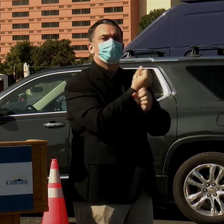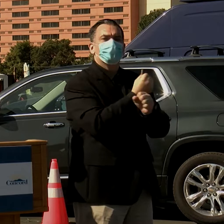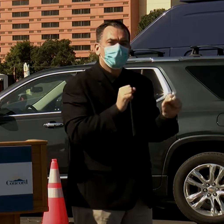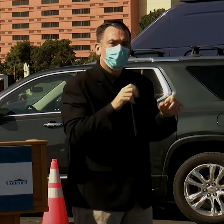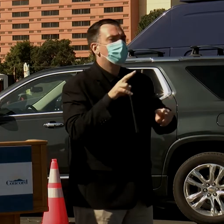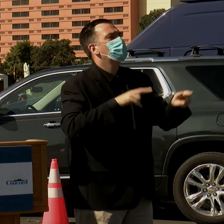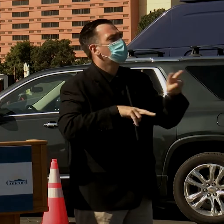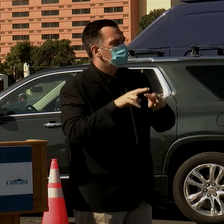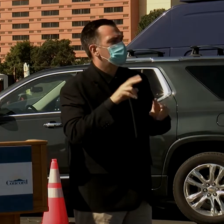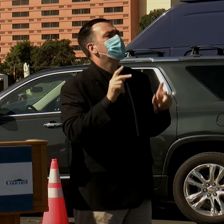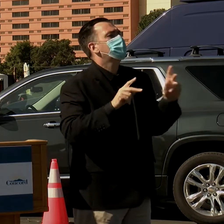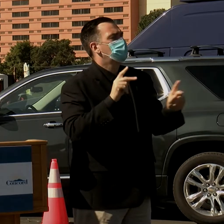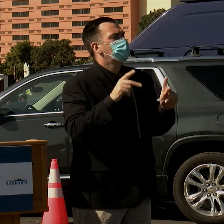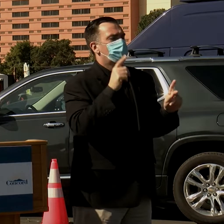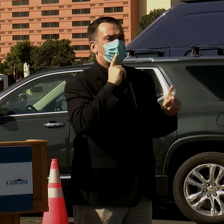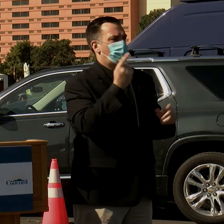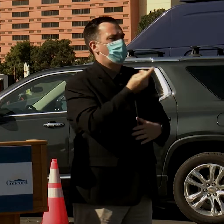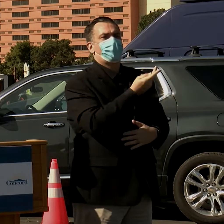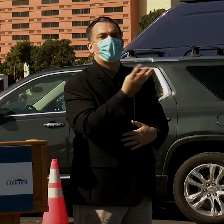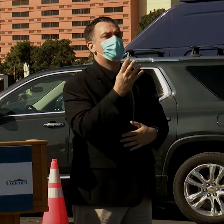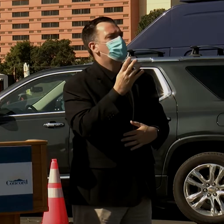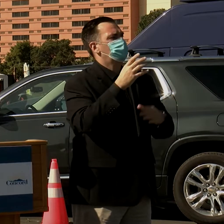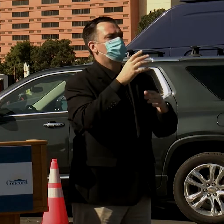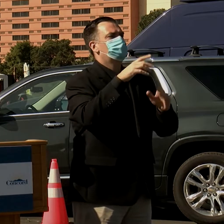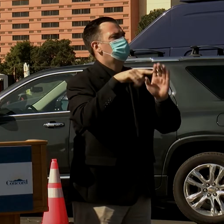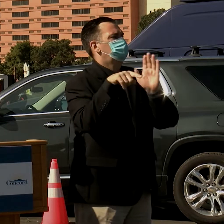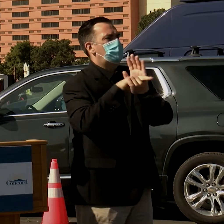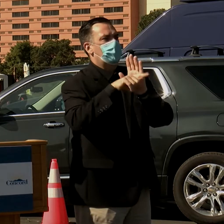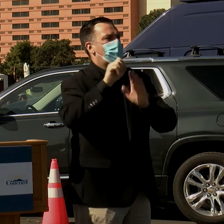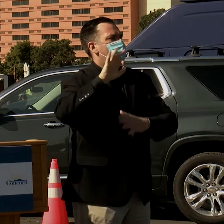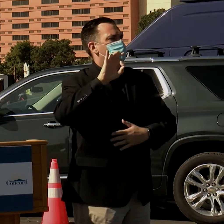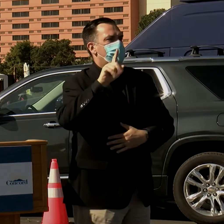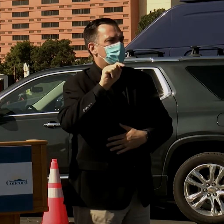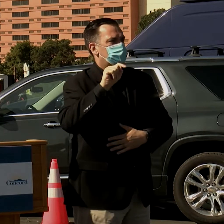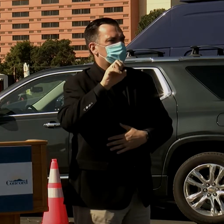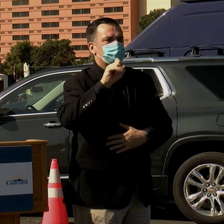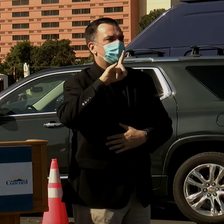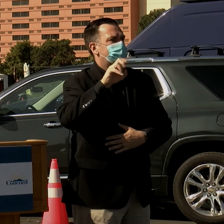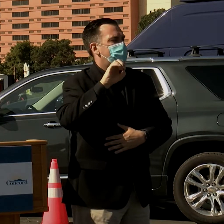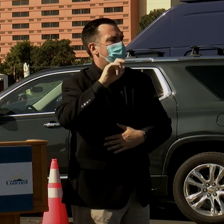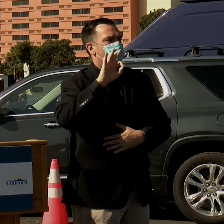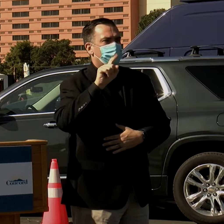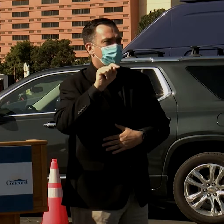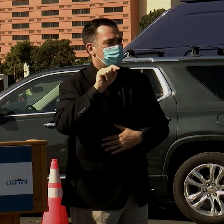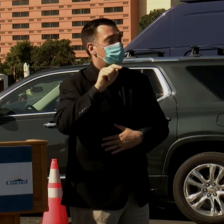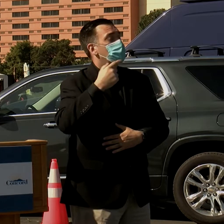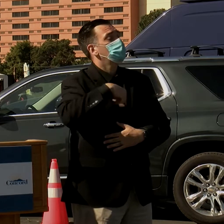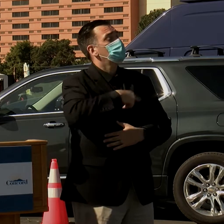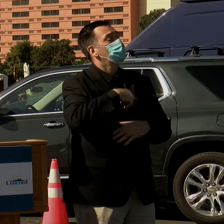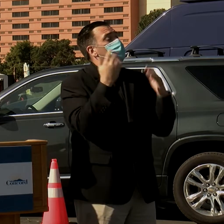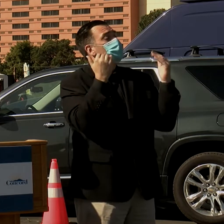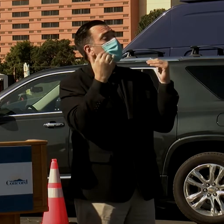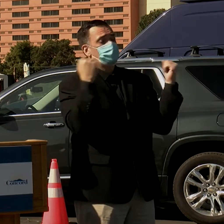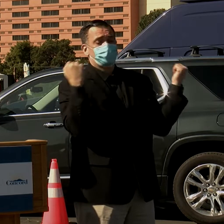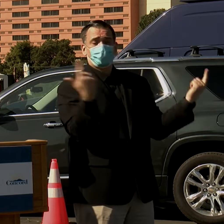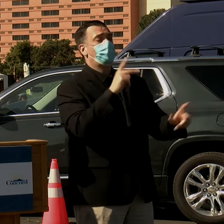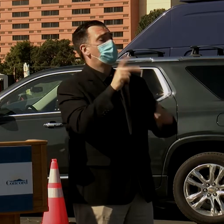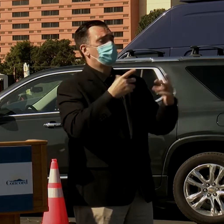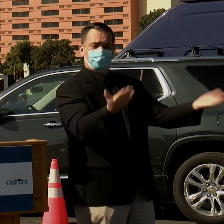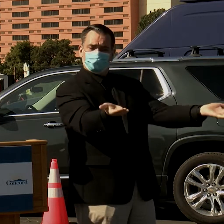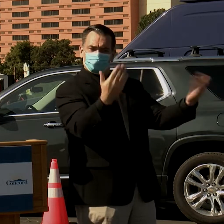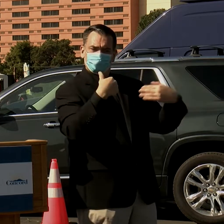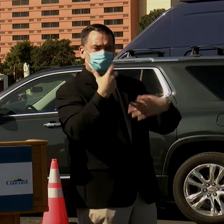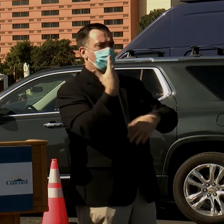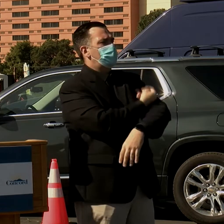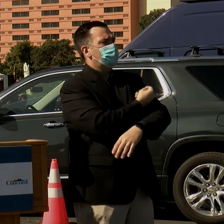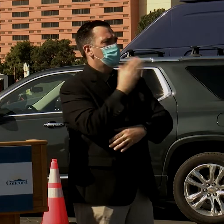That really, there's very few adverse effects or allergic reactions. So we're hoping that all of those people come through and